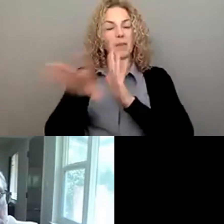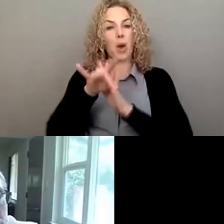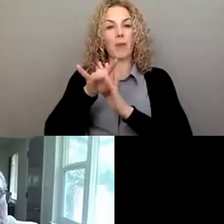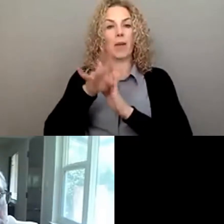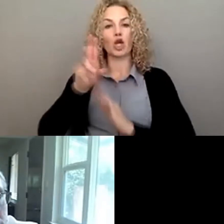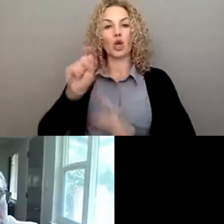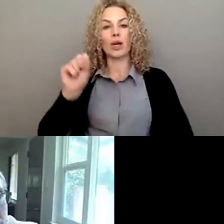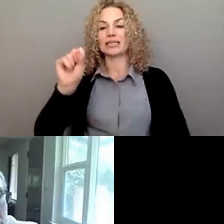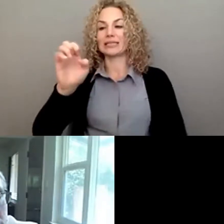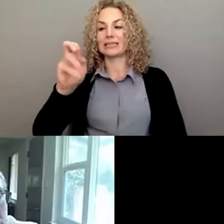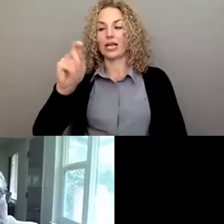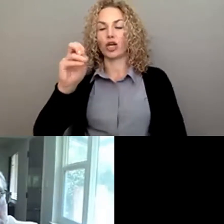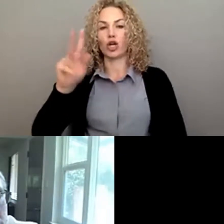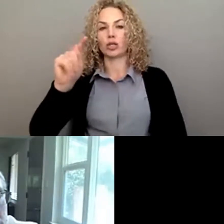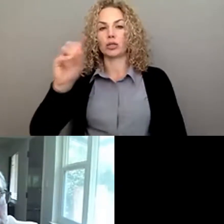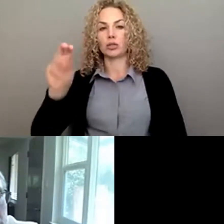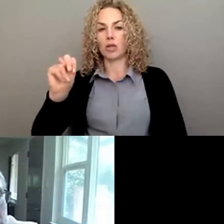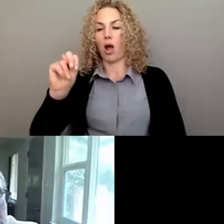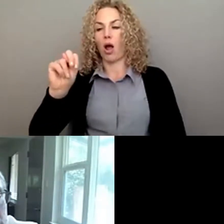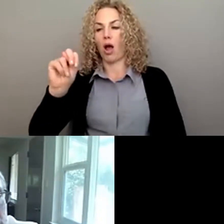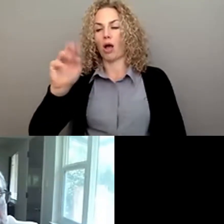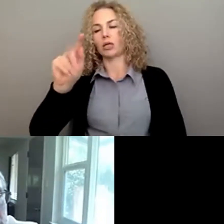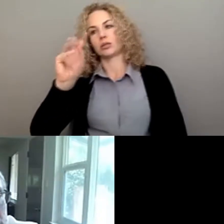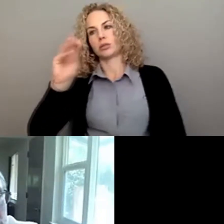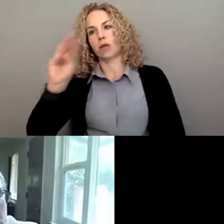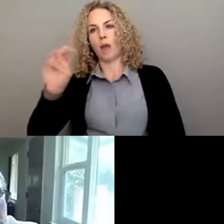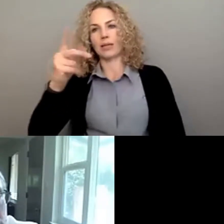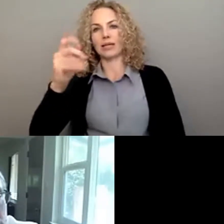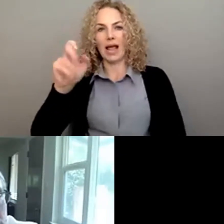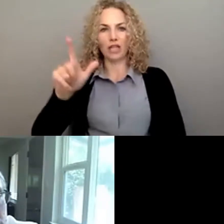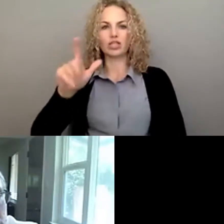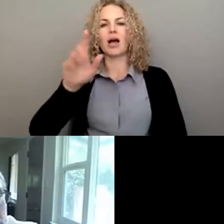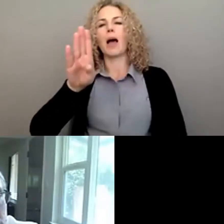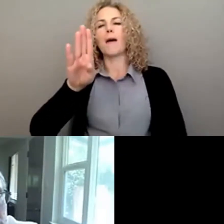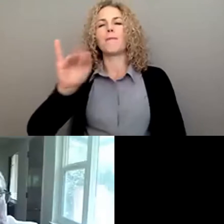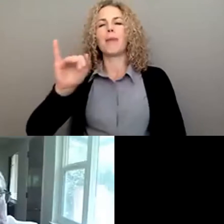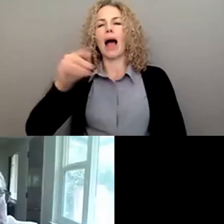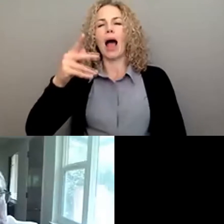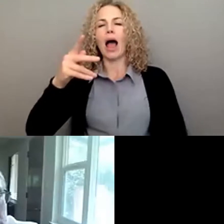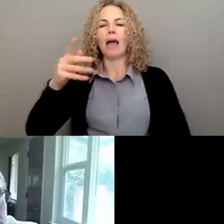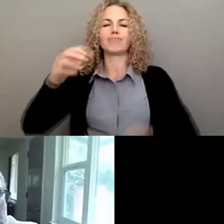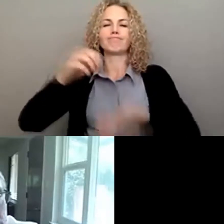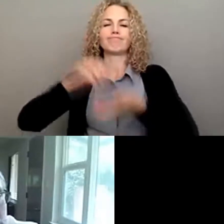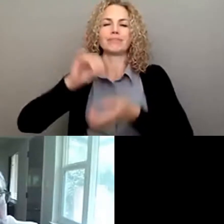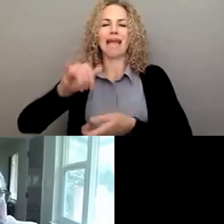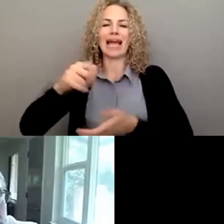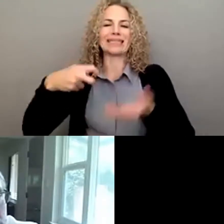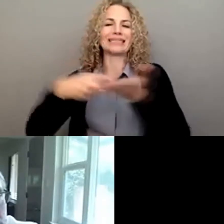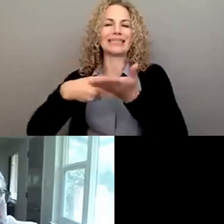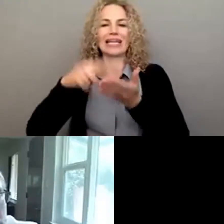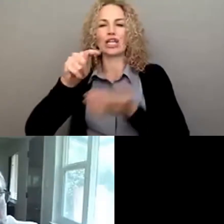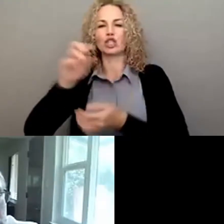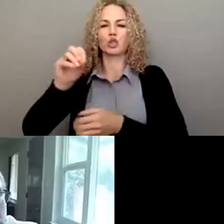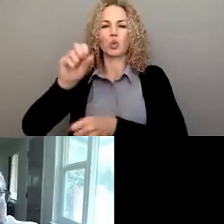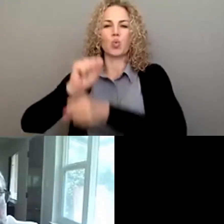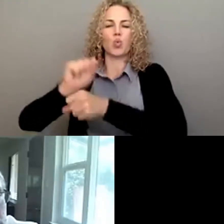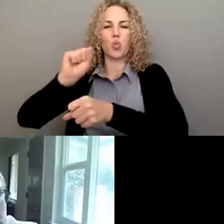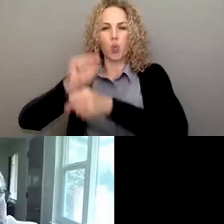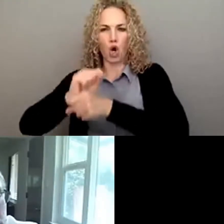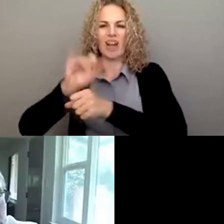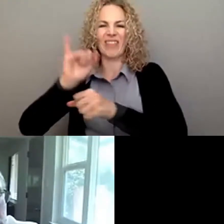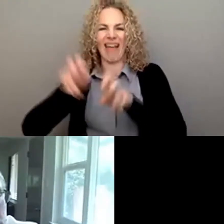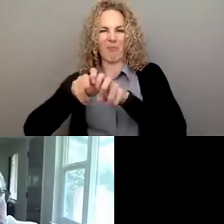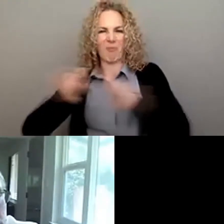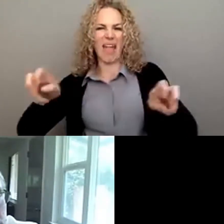Tom Daschle to the Bipartisan Ticket to Work and Work Incentive Advisory Panel, where he helped